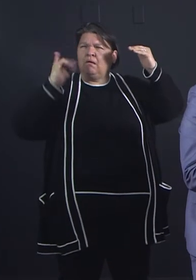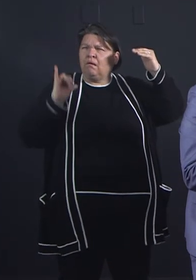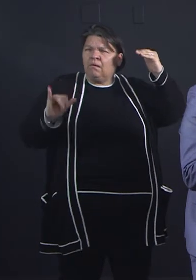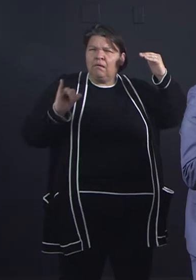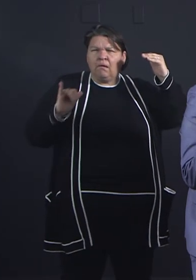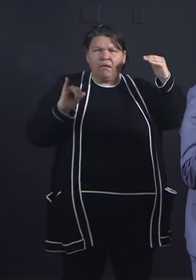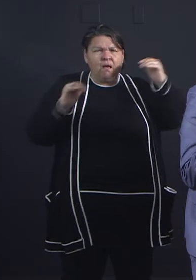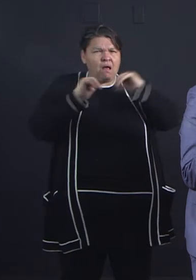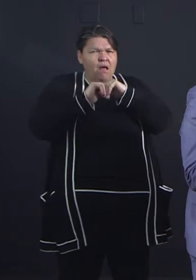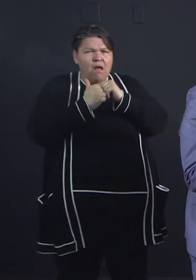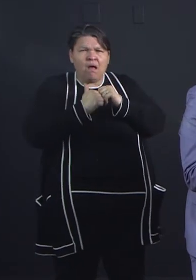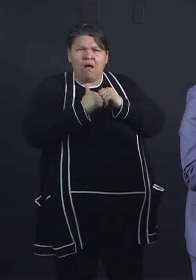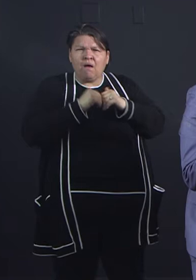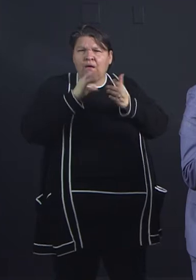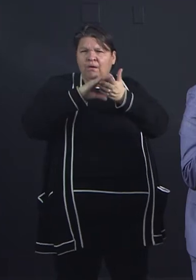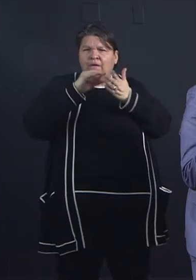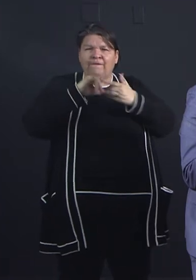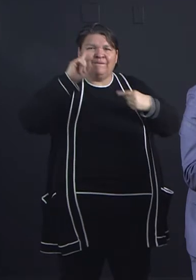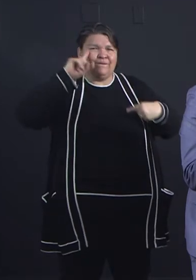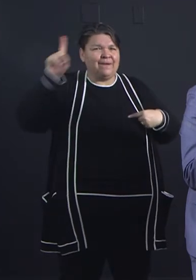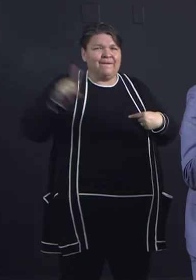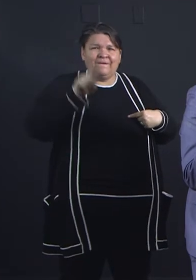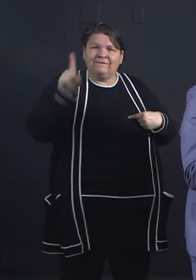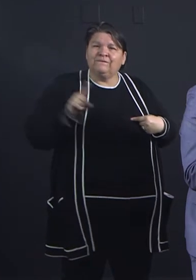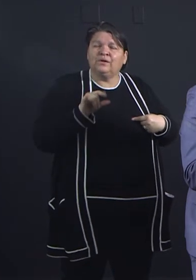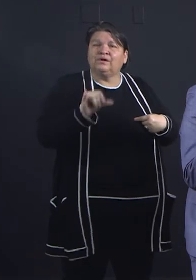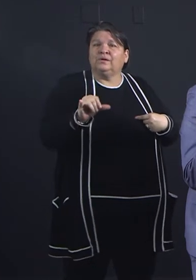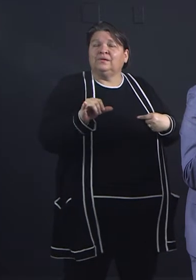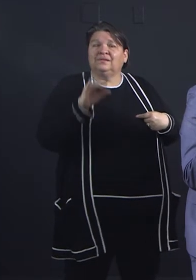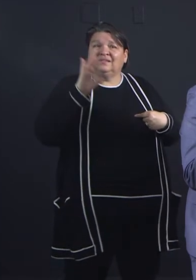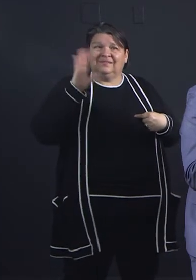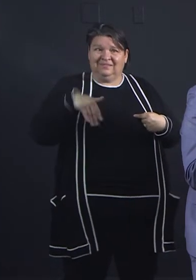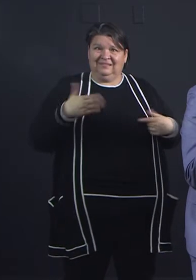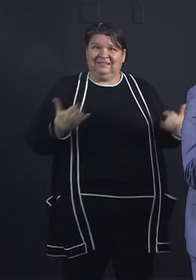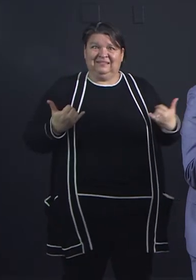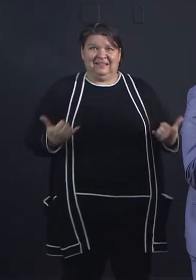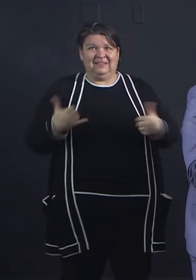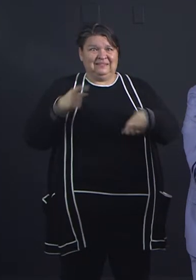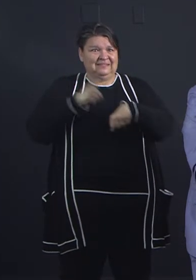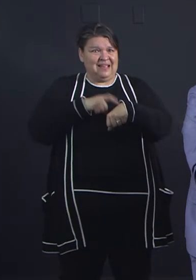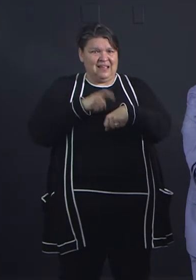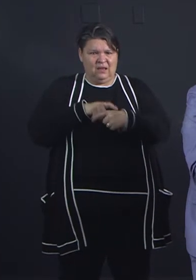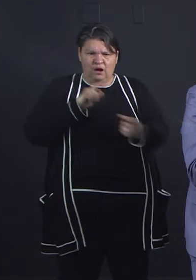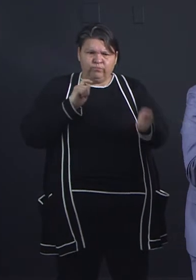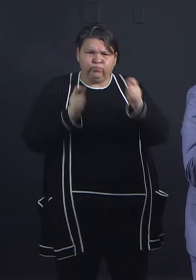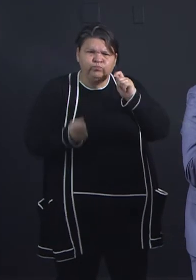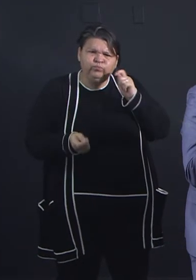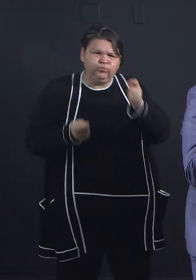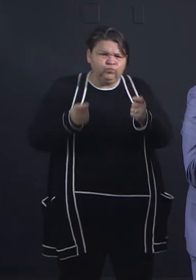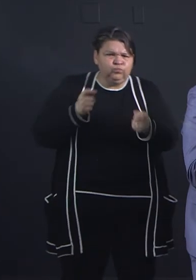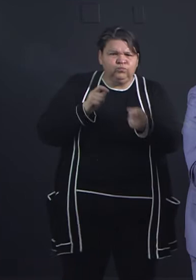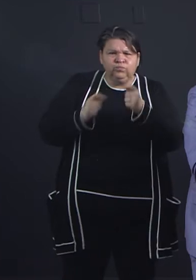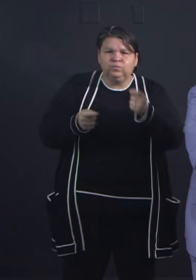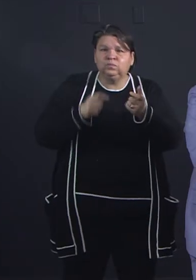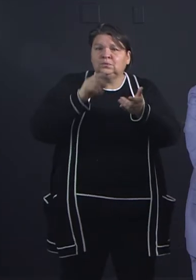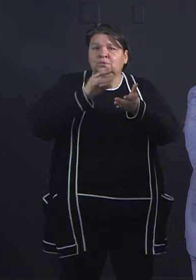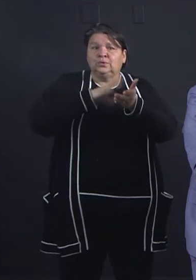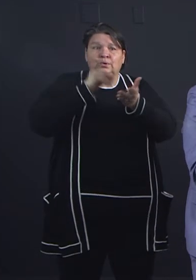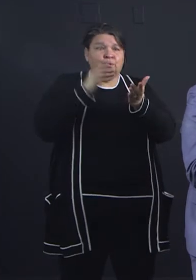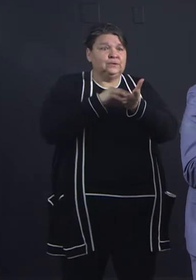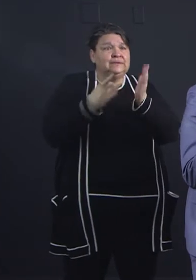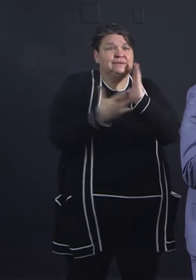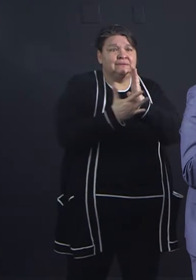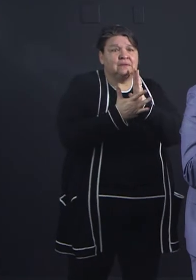where we need to pivot and become learners of new technologies, how we can do schooling